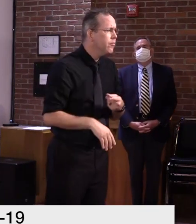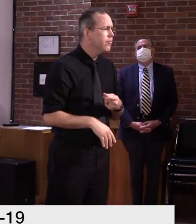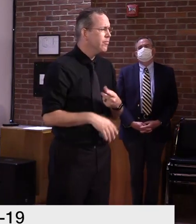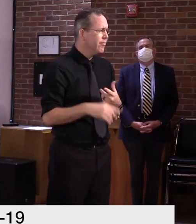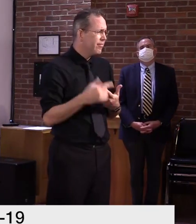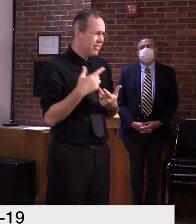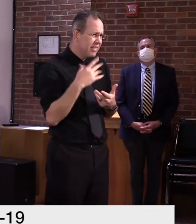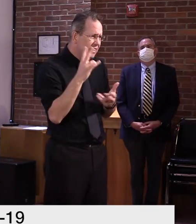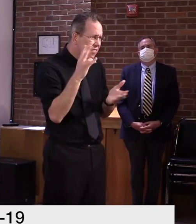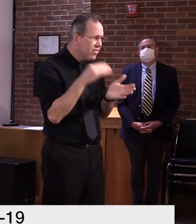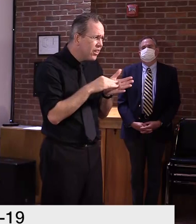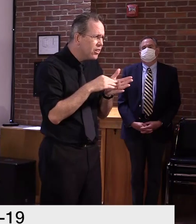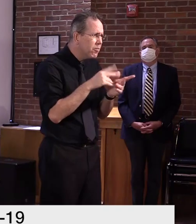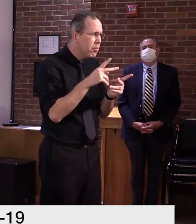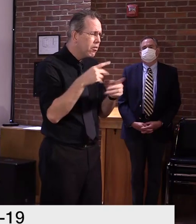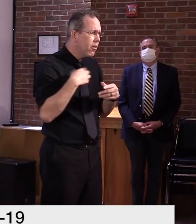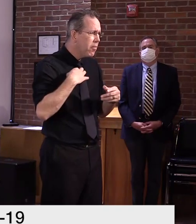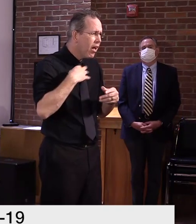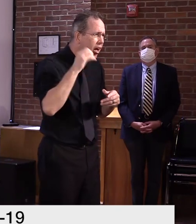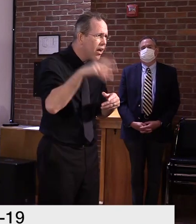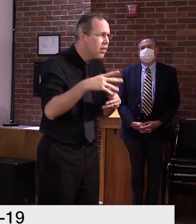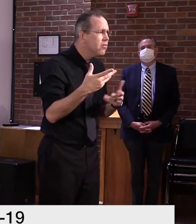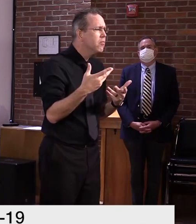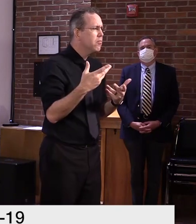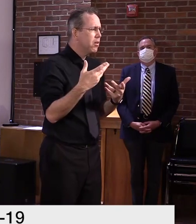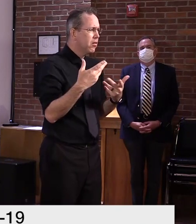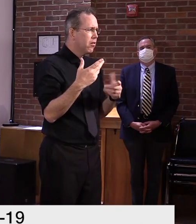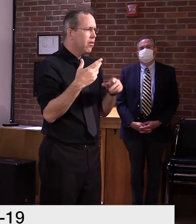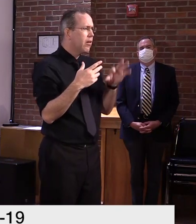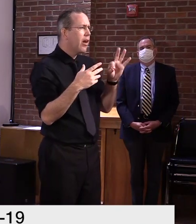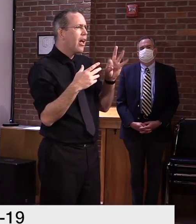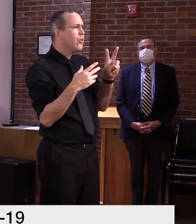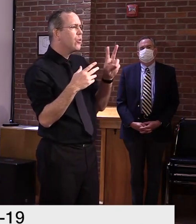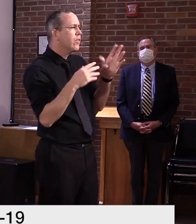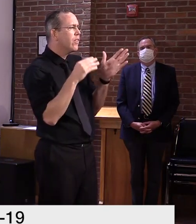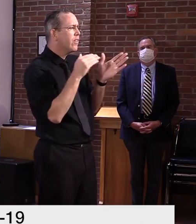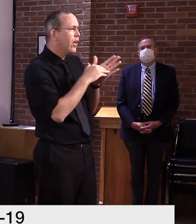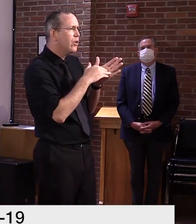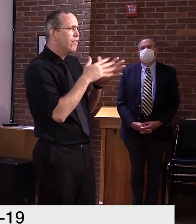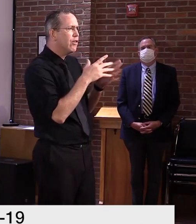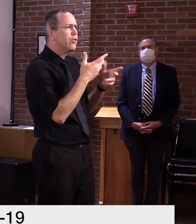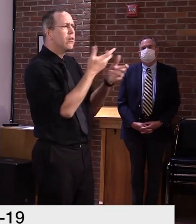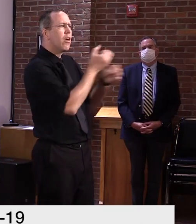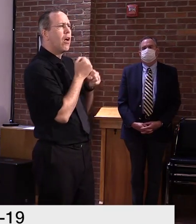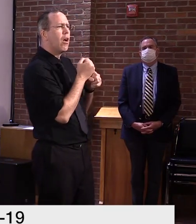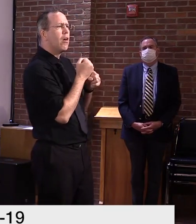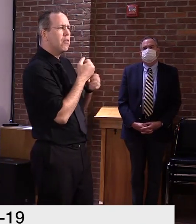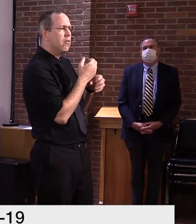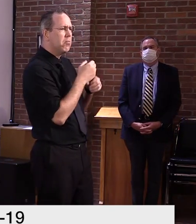for benefits and only 92,000 have received benefits. And I was wondering what that discrepancy is.